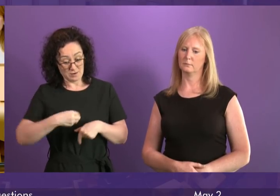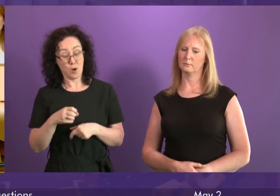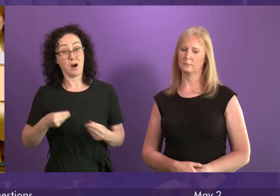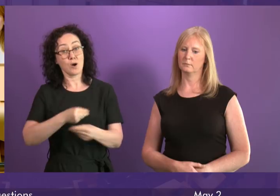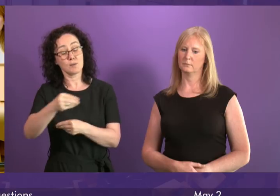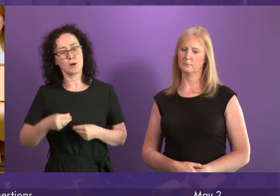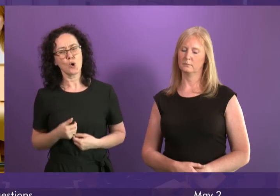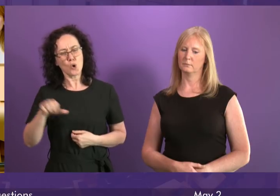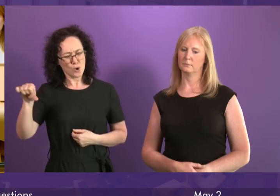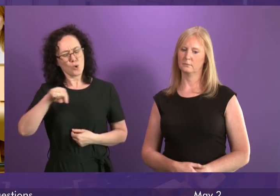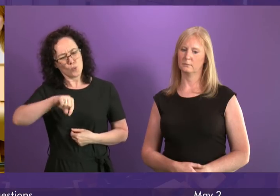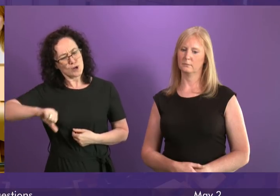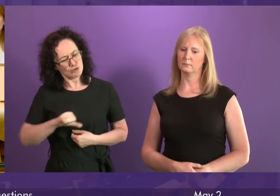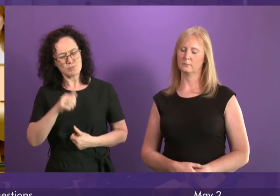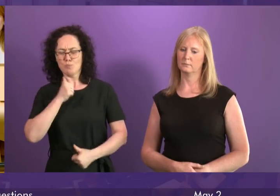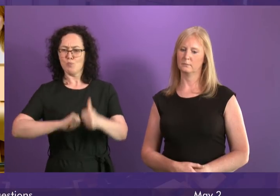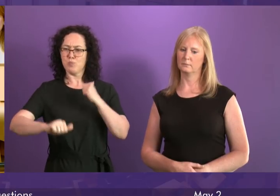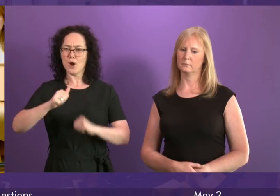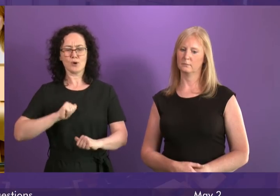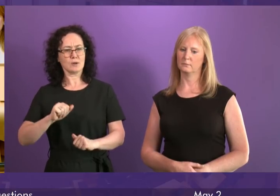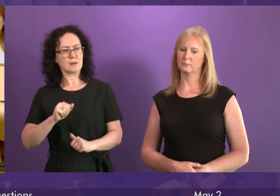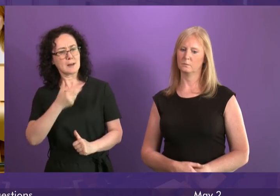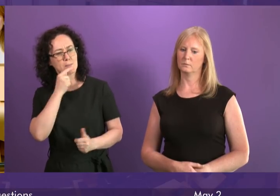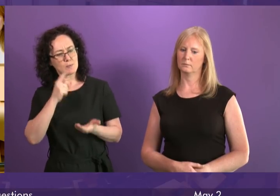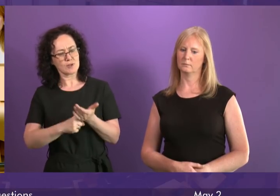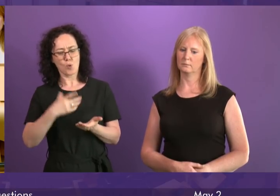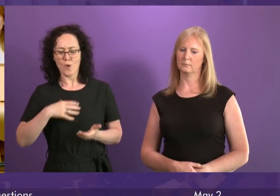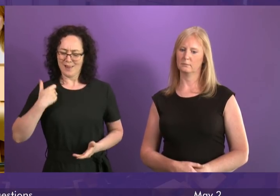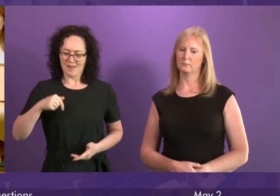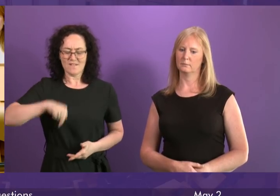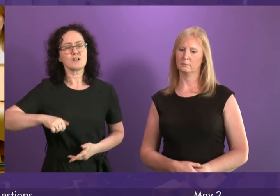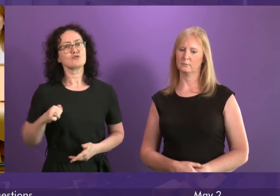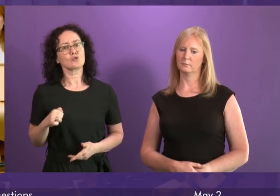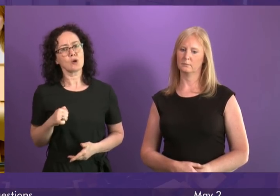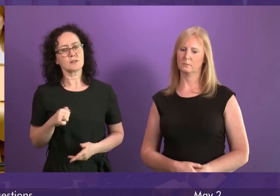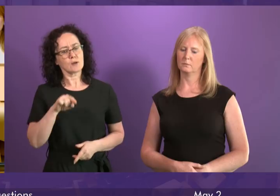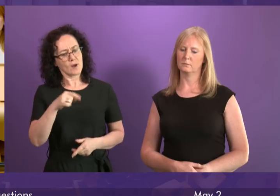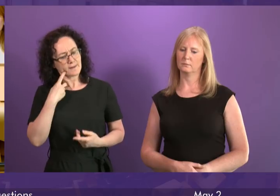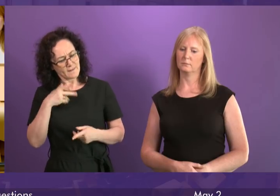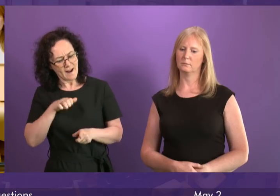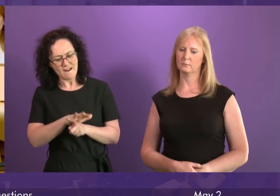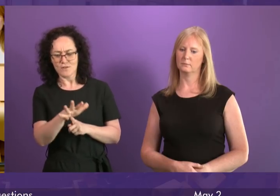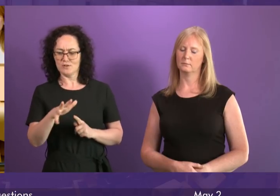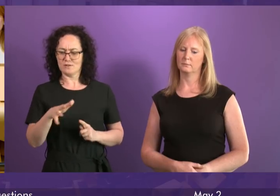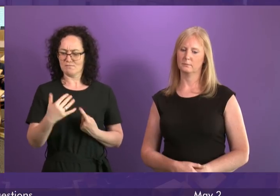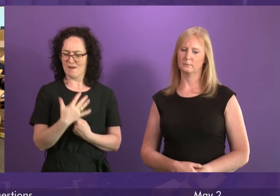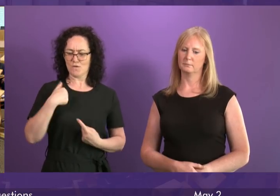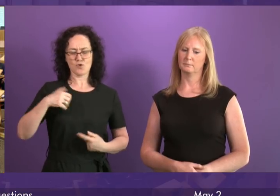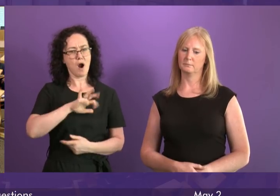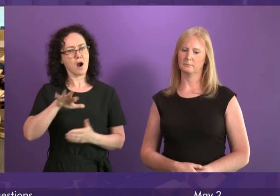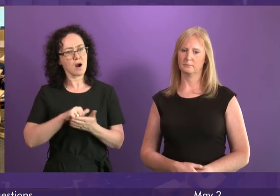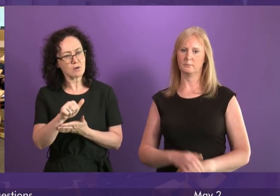very proud that people have chosen to make Scotland their home and we should welcome the ways in which they shape our culture our communities and our country.